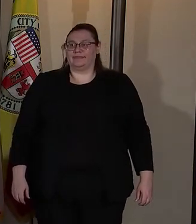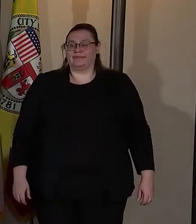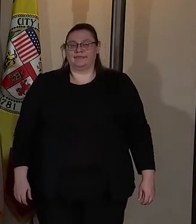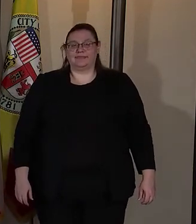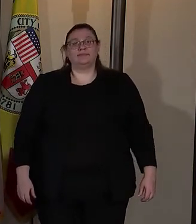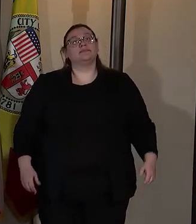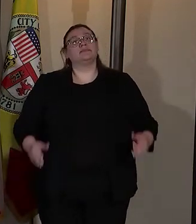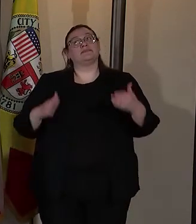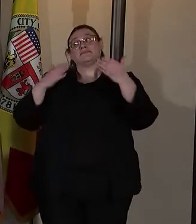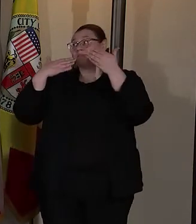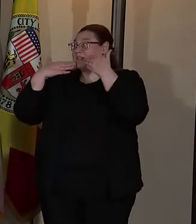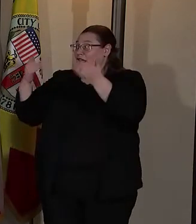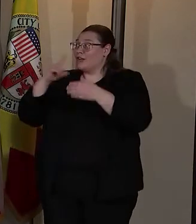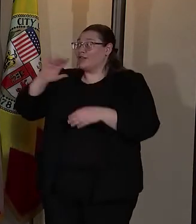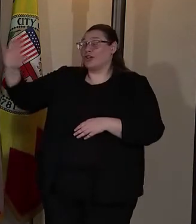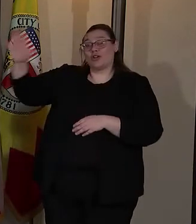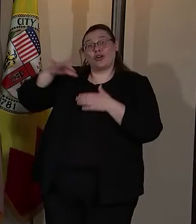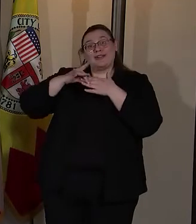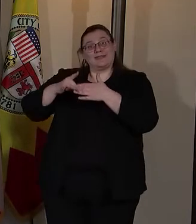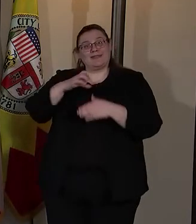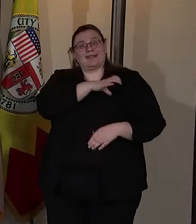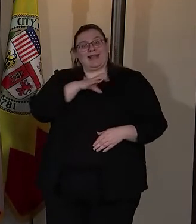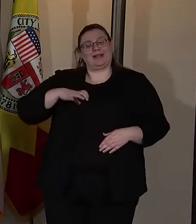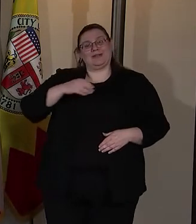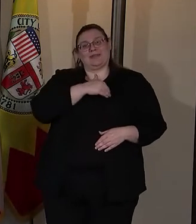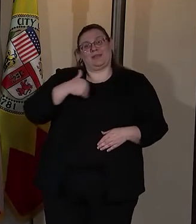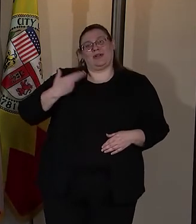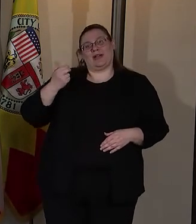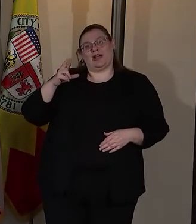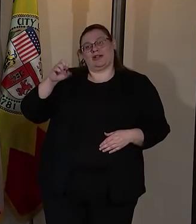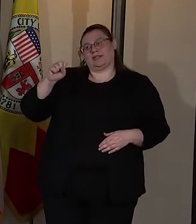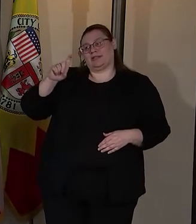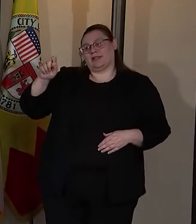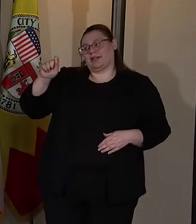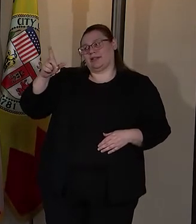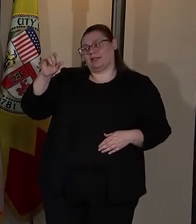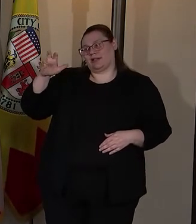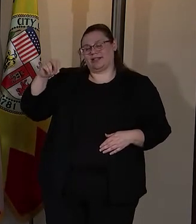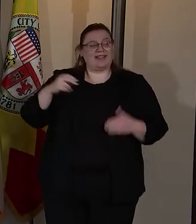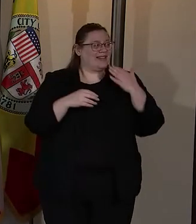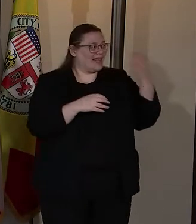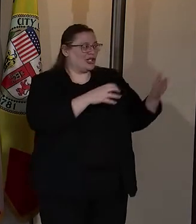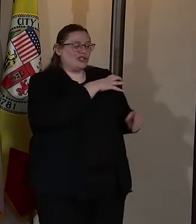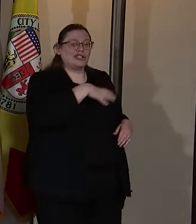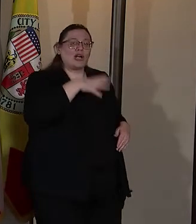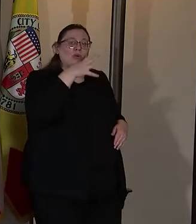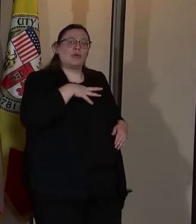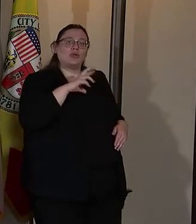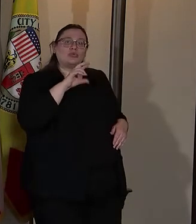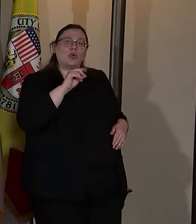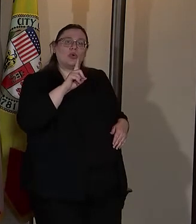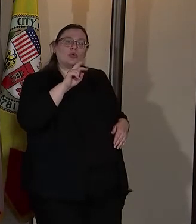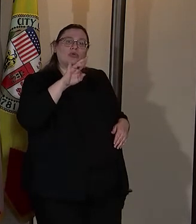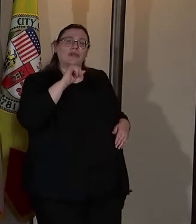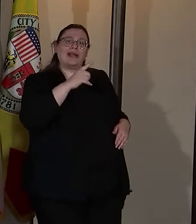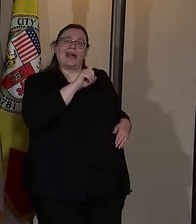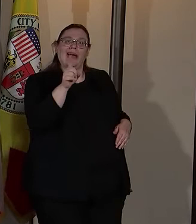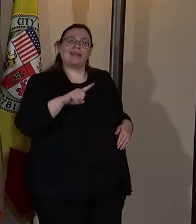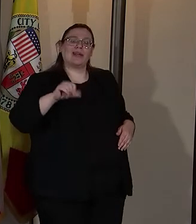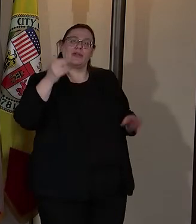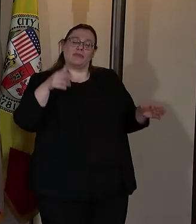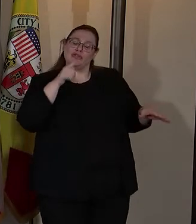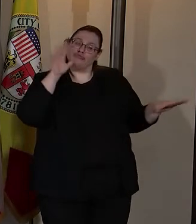And thank you so much for your leadership, uh, council member Harris Dawson. Thank you, uh, chairwoman Rodriguez as well. And another one of the champions who has,